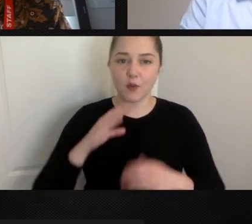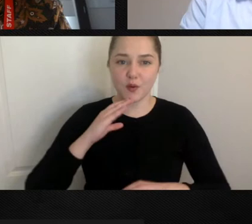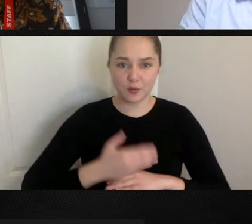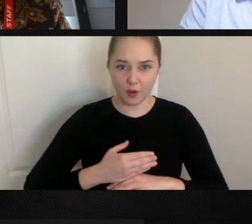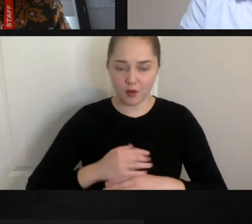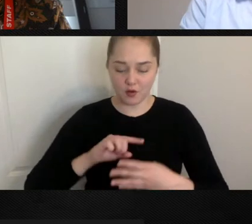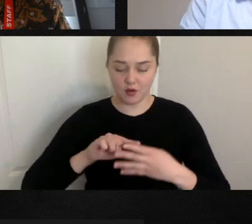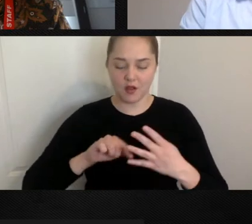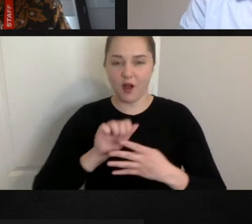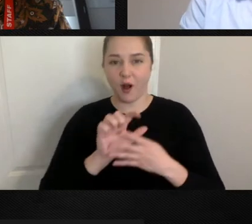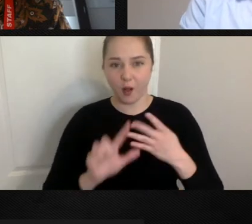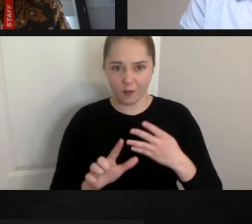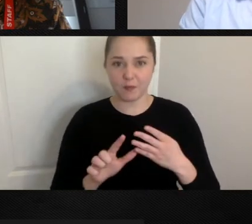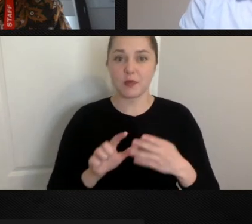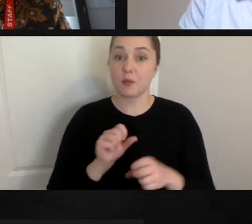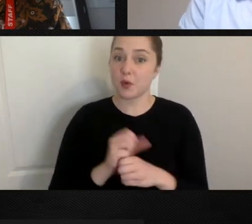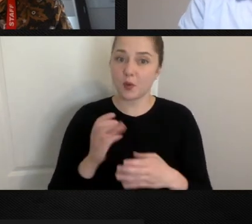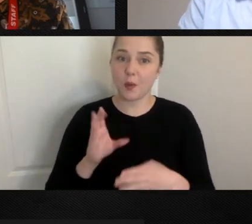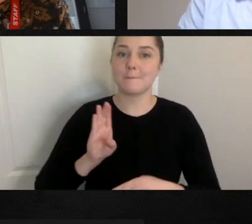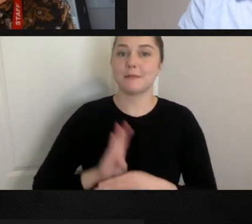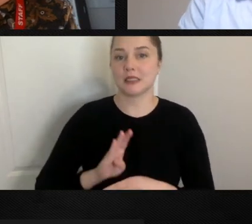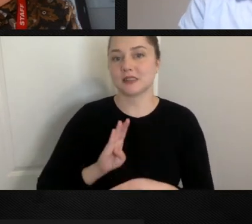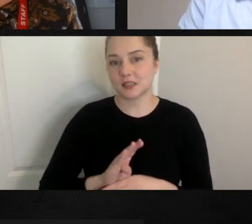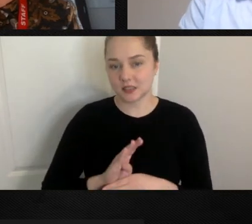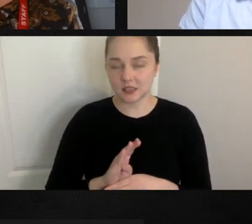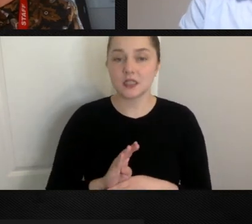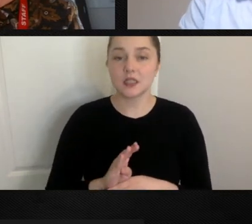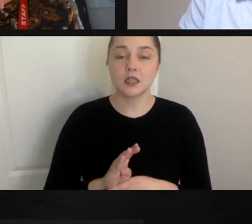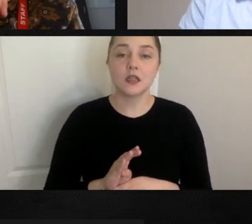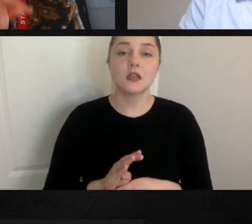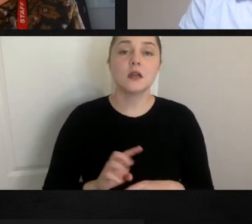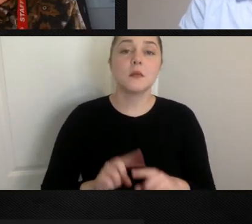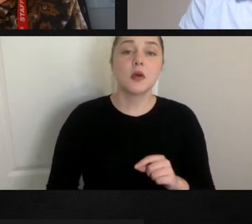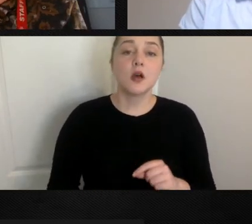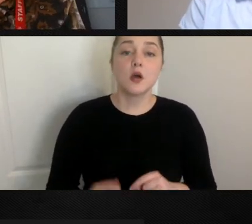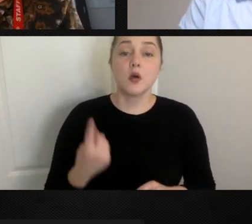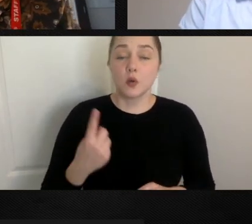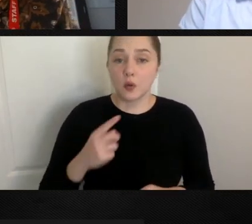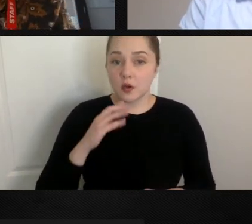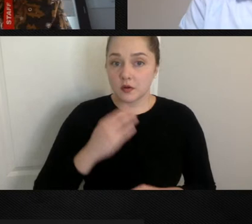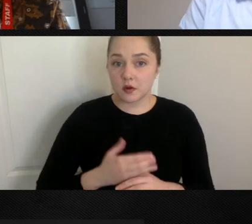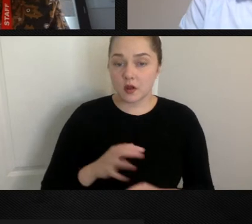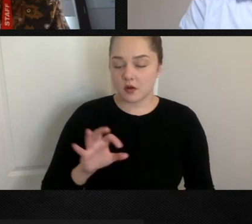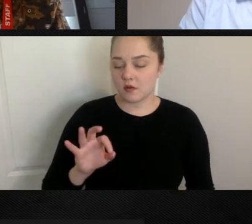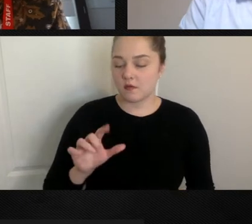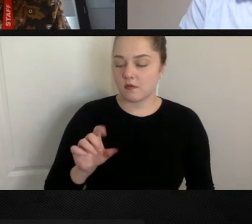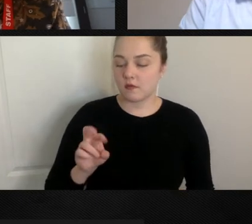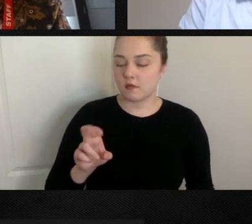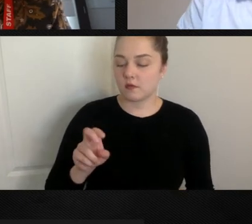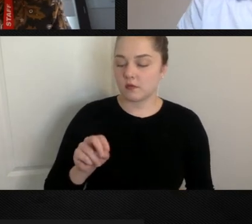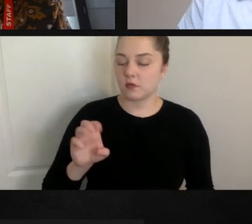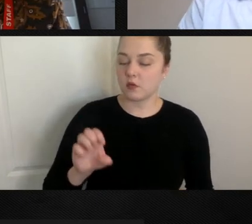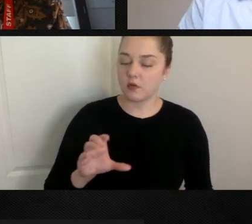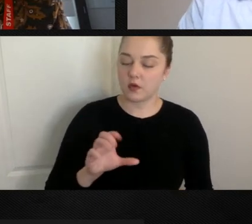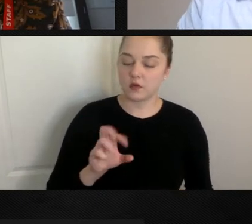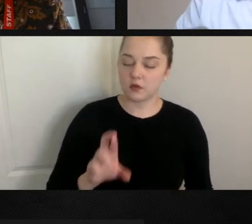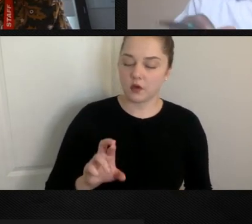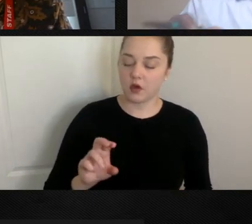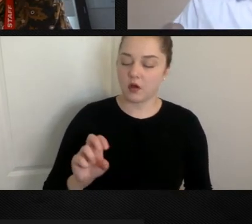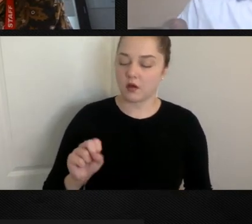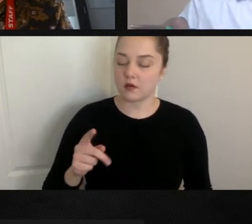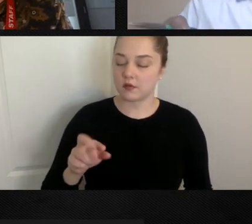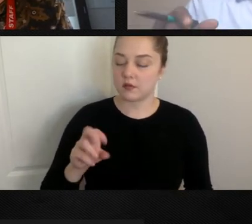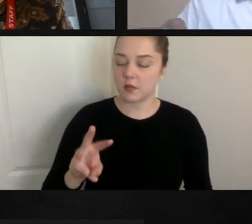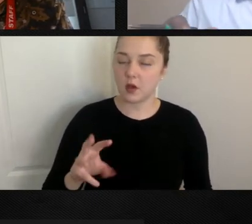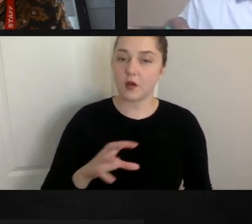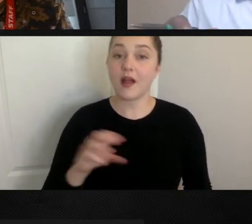them went into business, but Florence Carr Sparrow and Elizabeth Carr Smith brought out